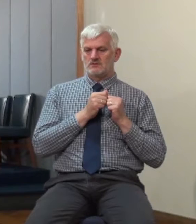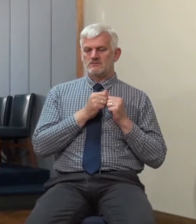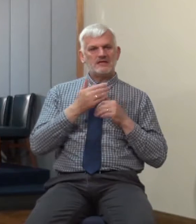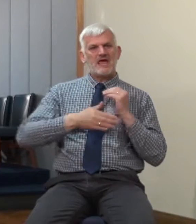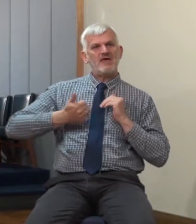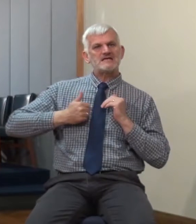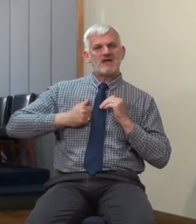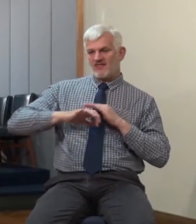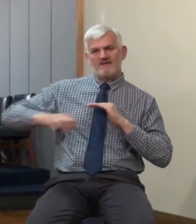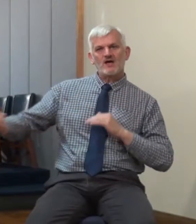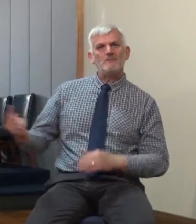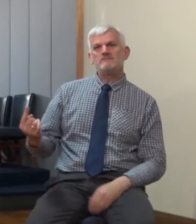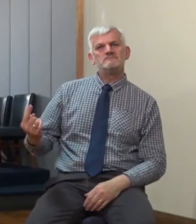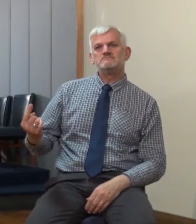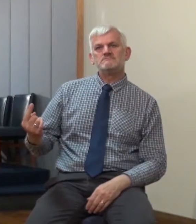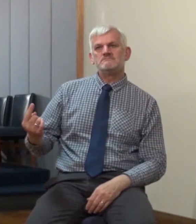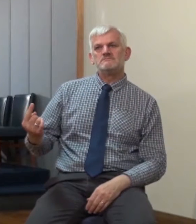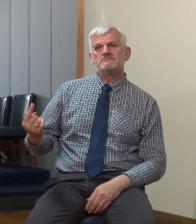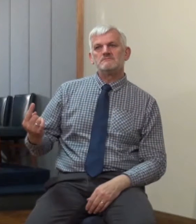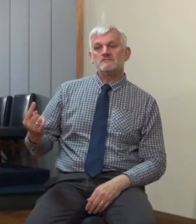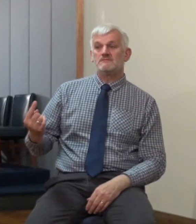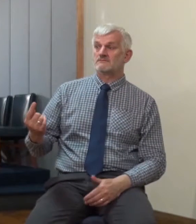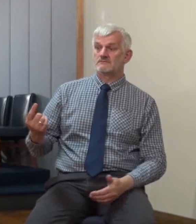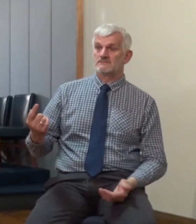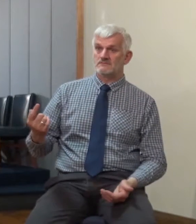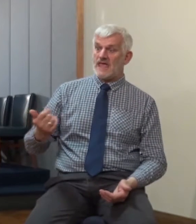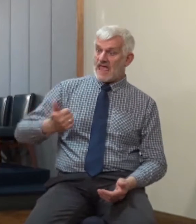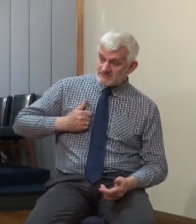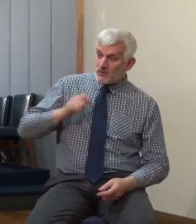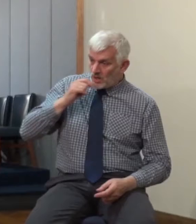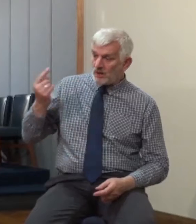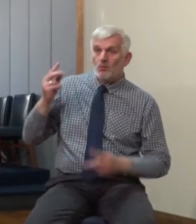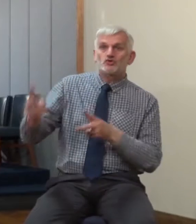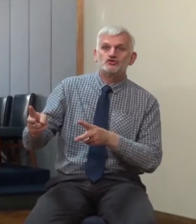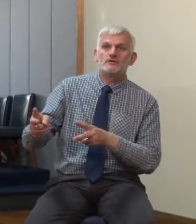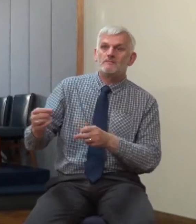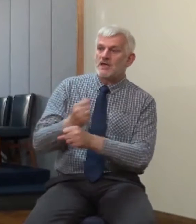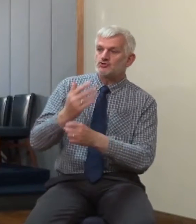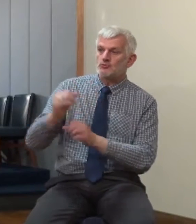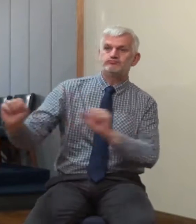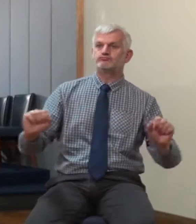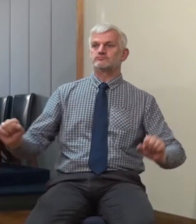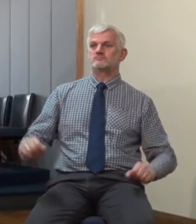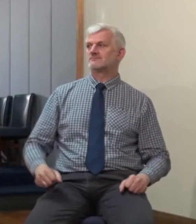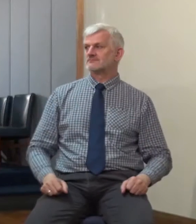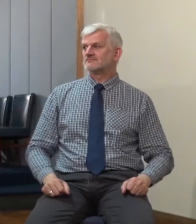had known he would have watched and would not have suffered his house to be broken up, be he